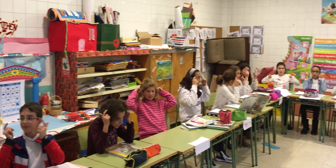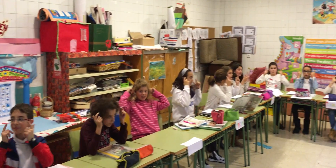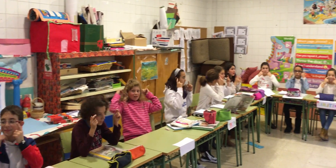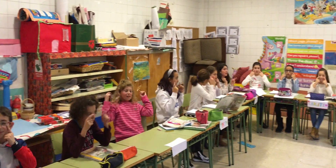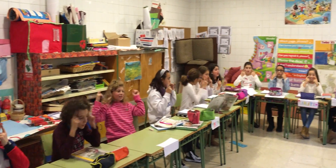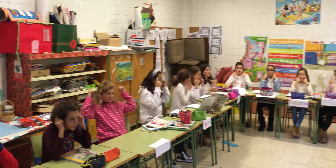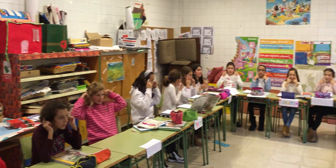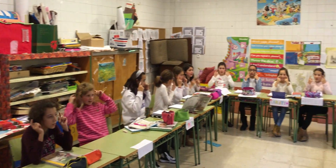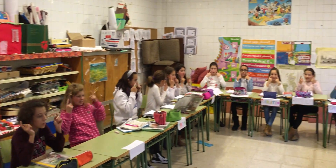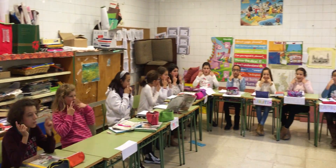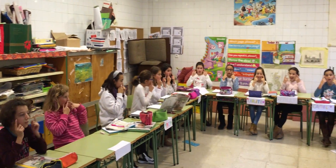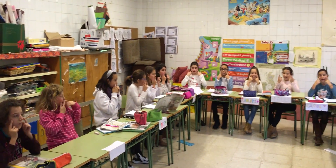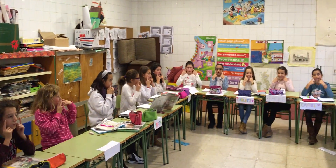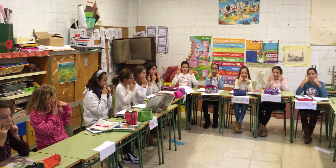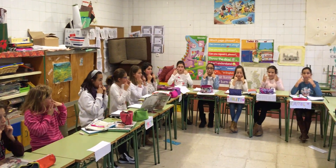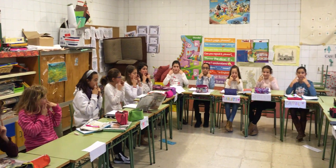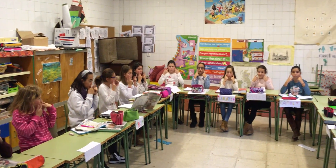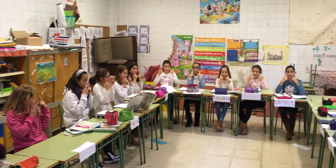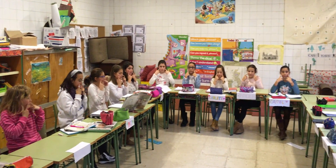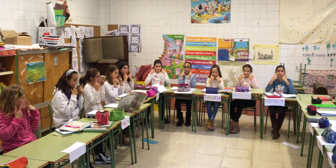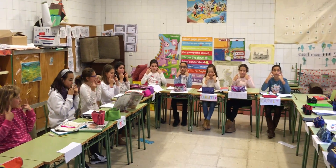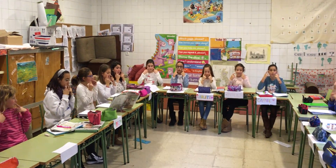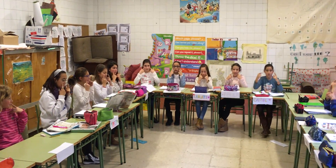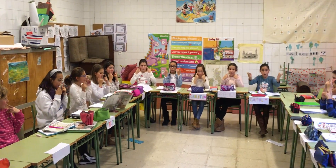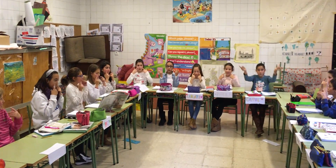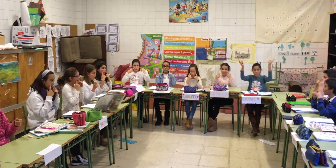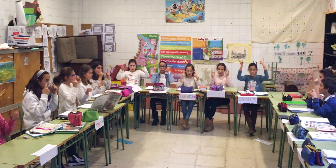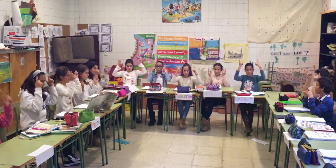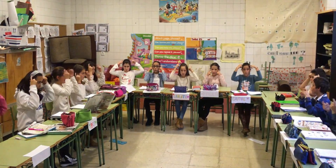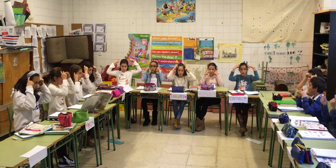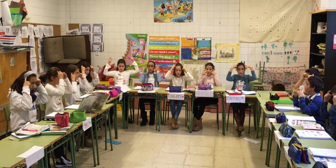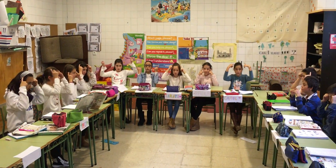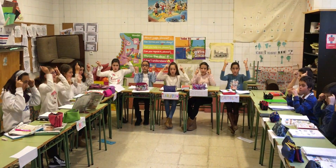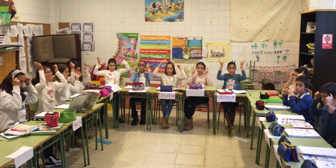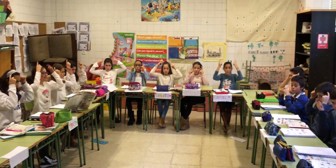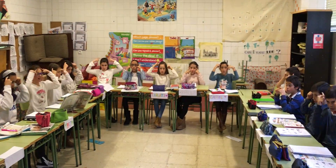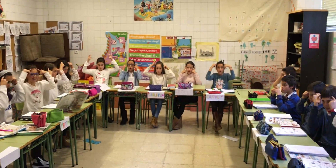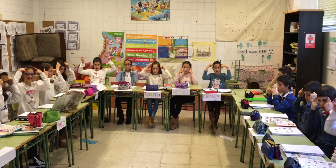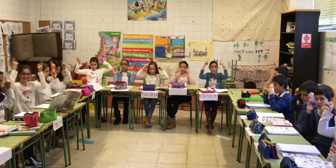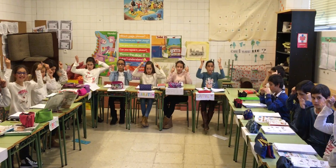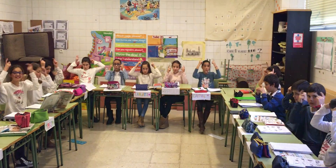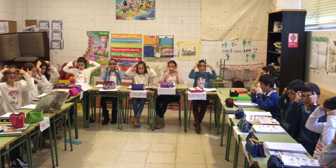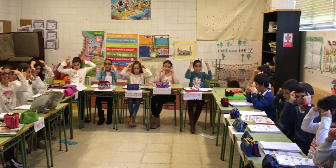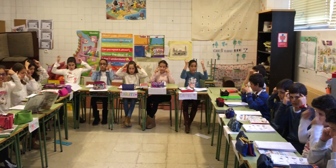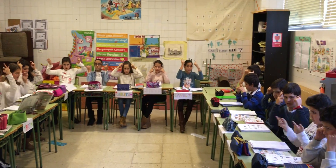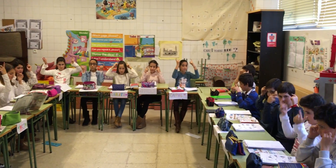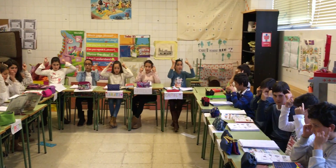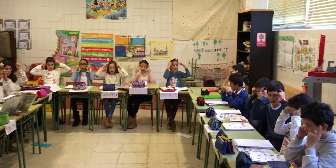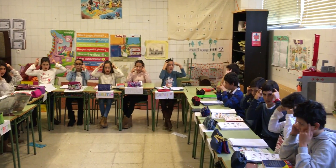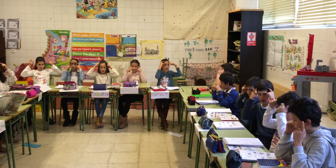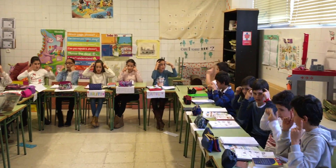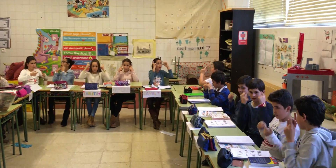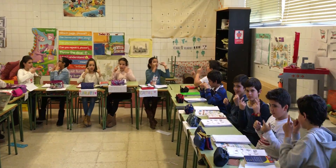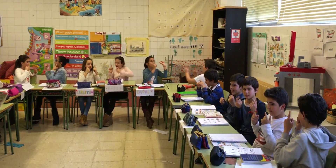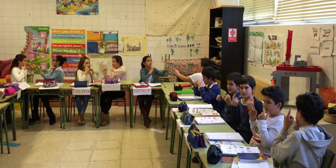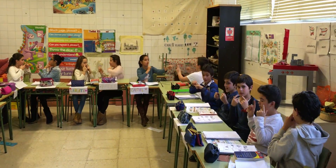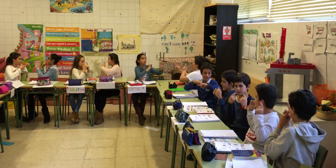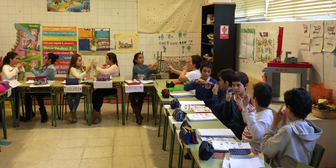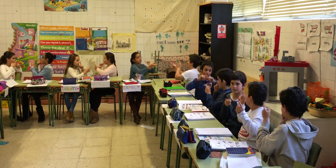Watch what I can do I got words, words, words in my hand I'm gonna talk